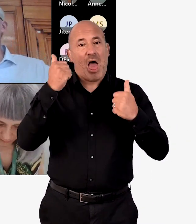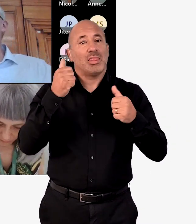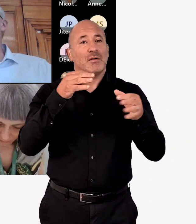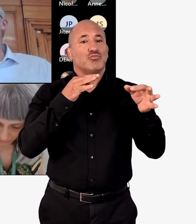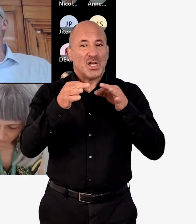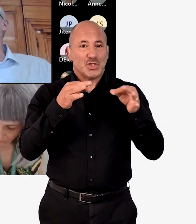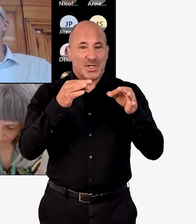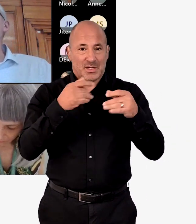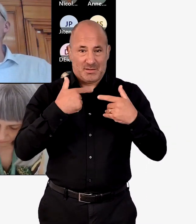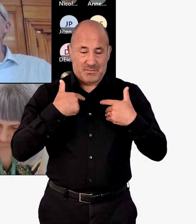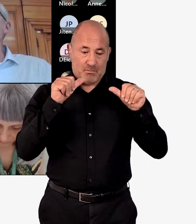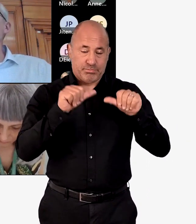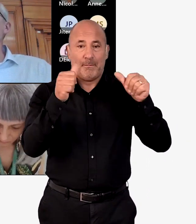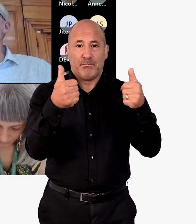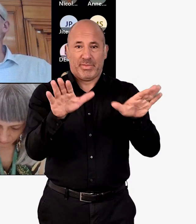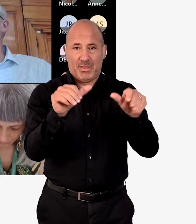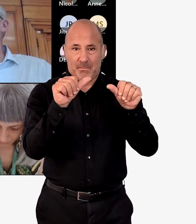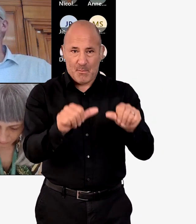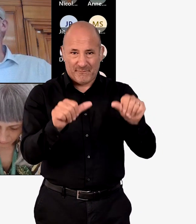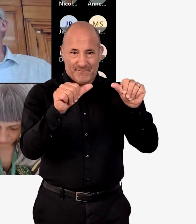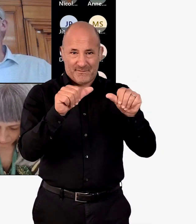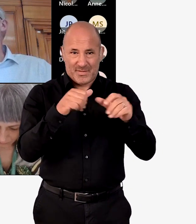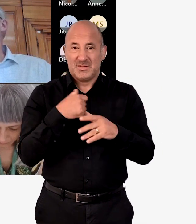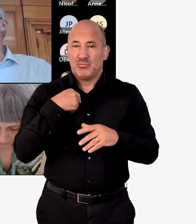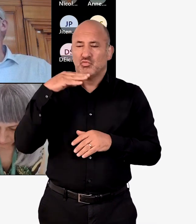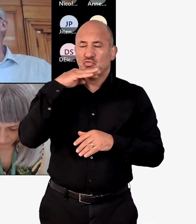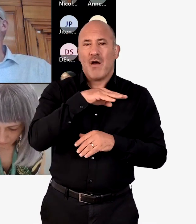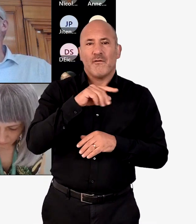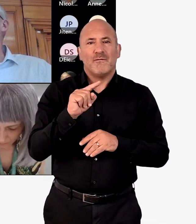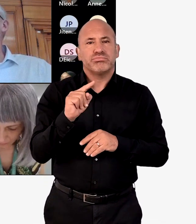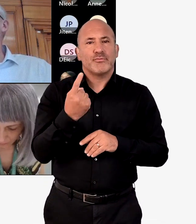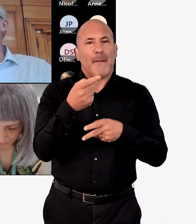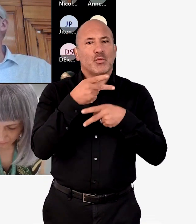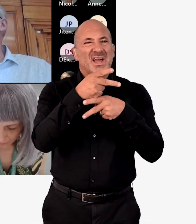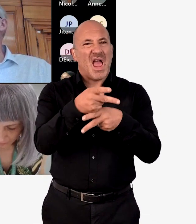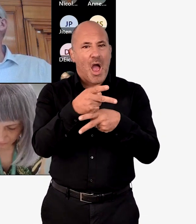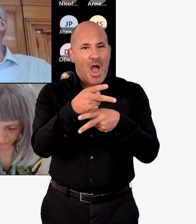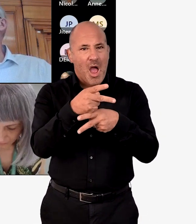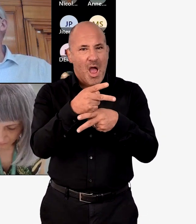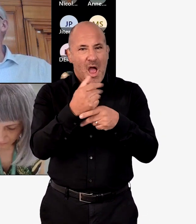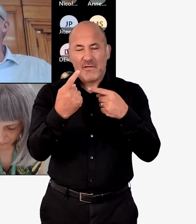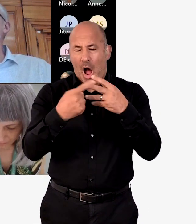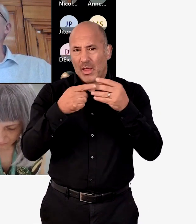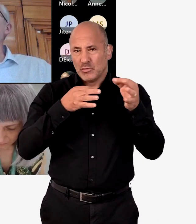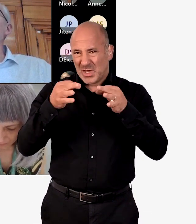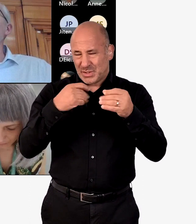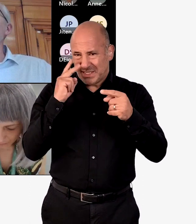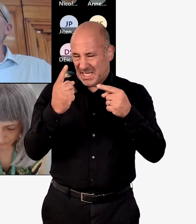items. We've already received the mental health strategy, which we've approved. We've seen